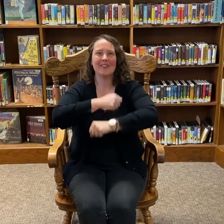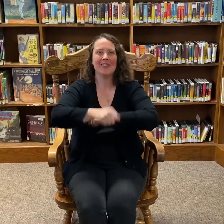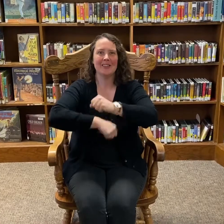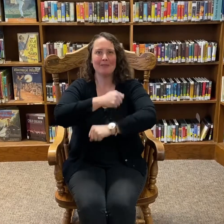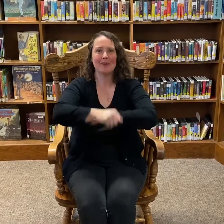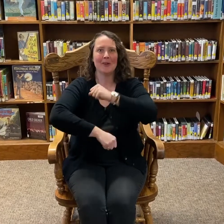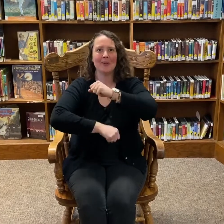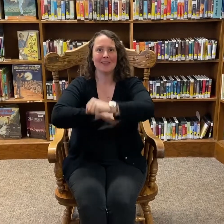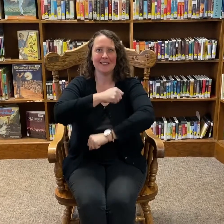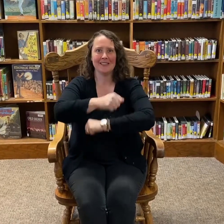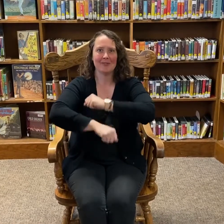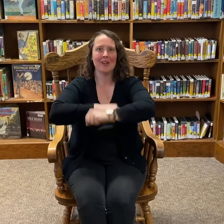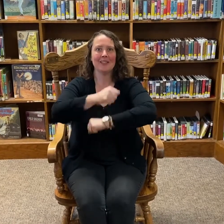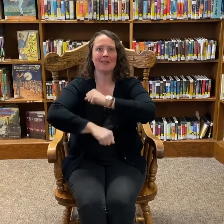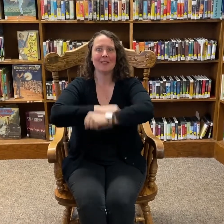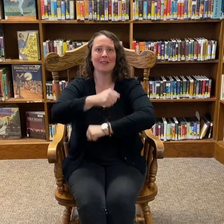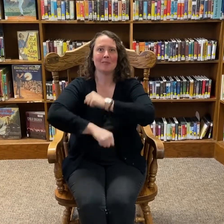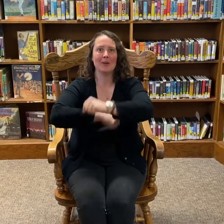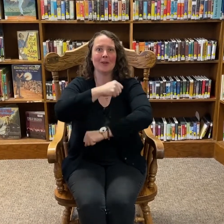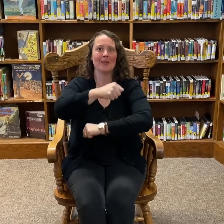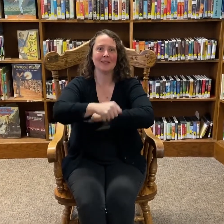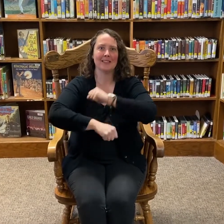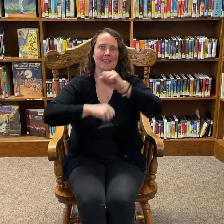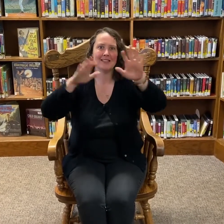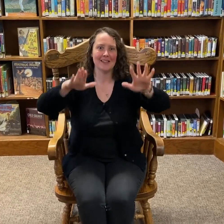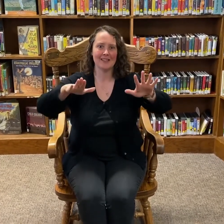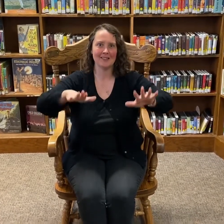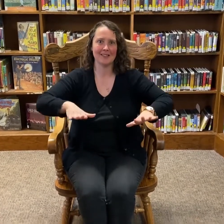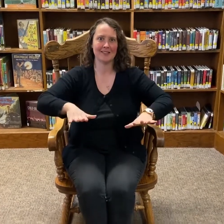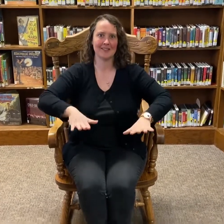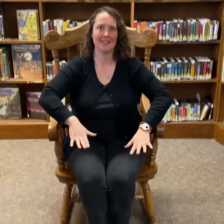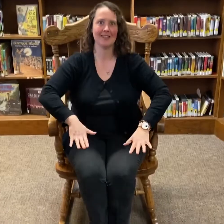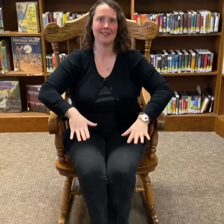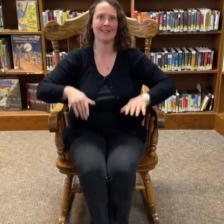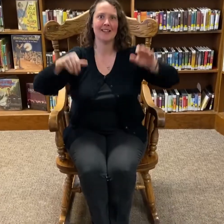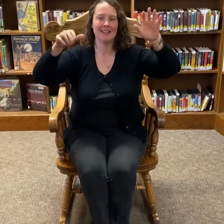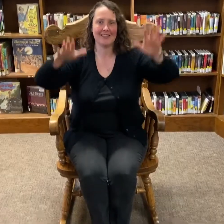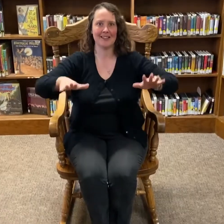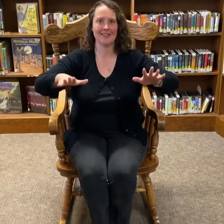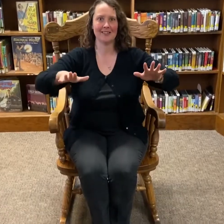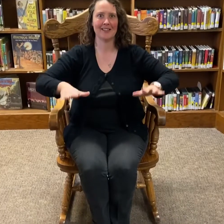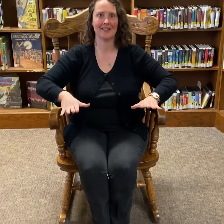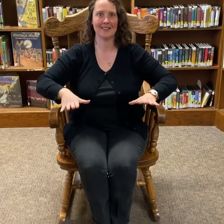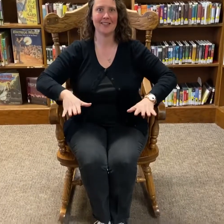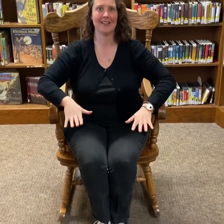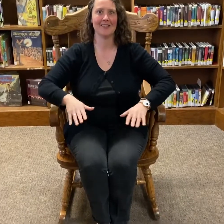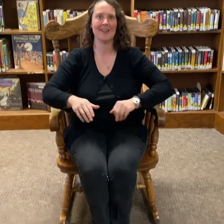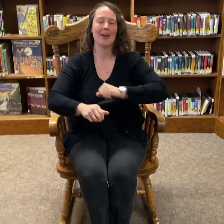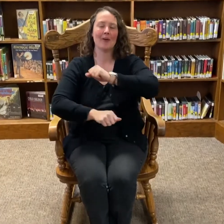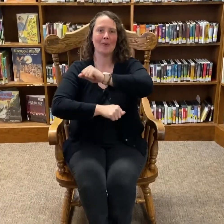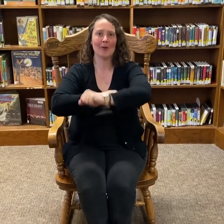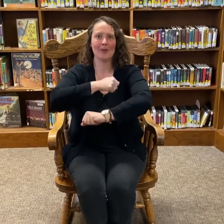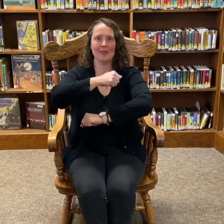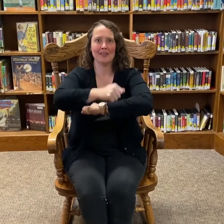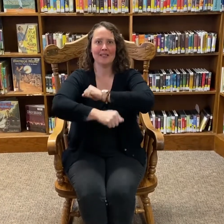roly poly, roly roly poly, down down down down down down. Roly